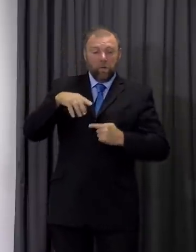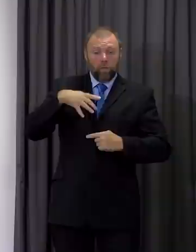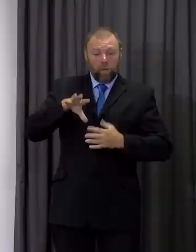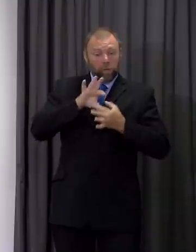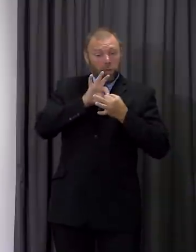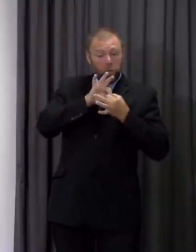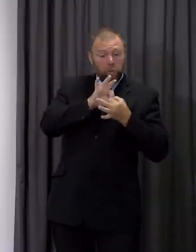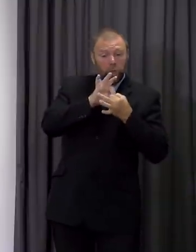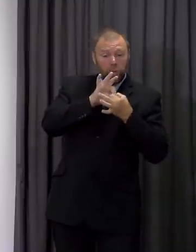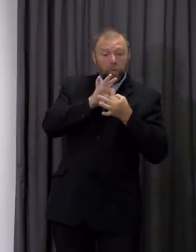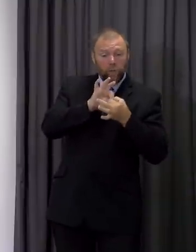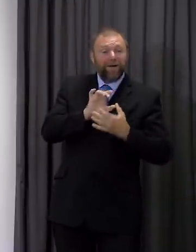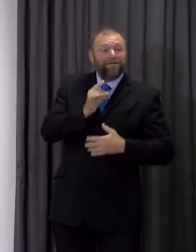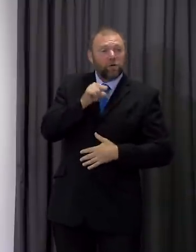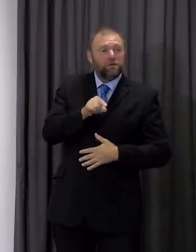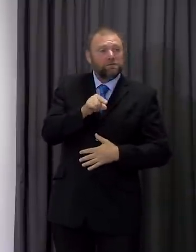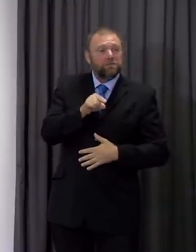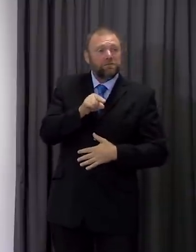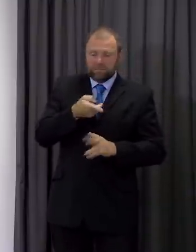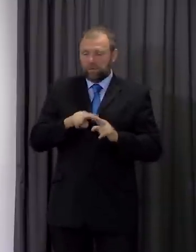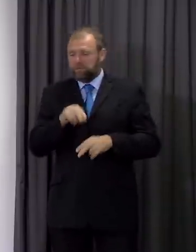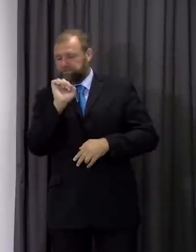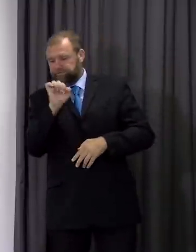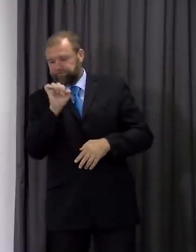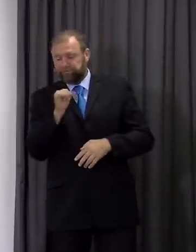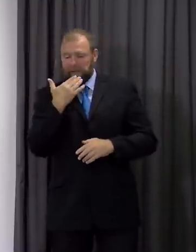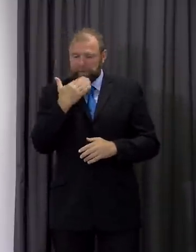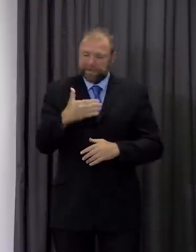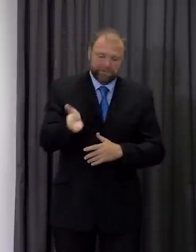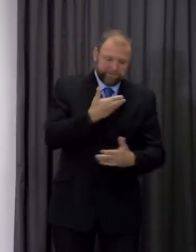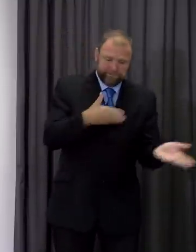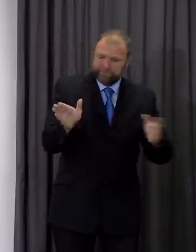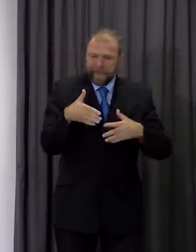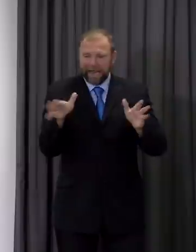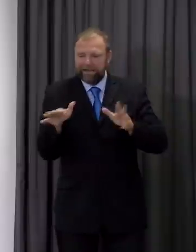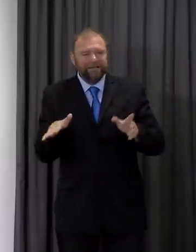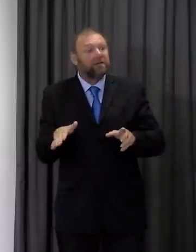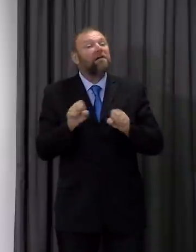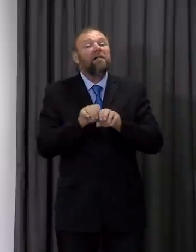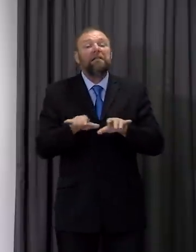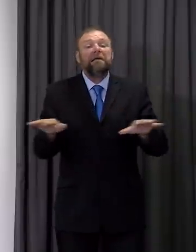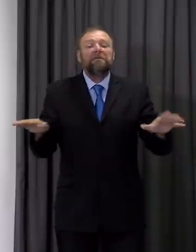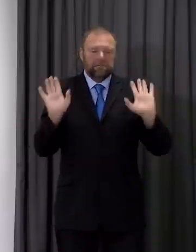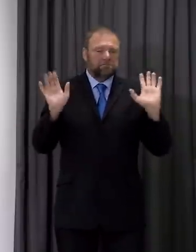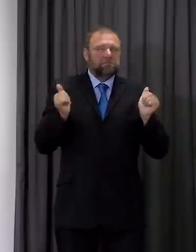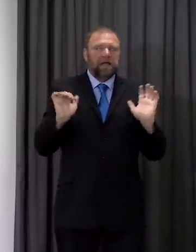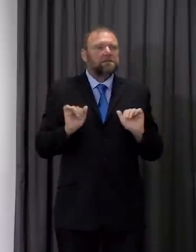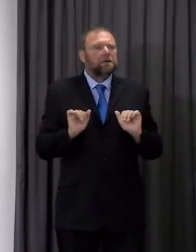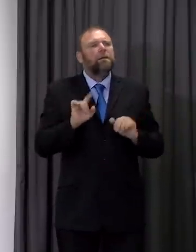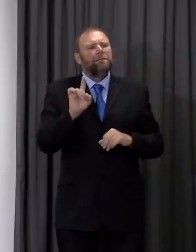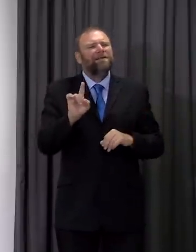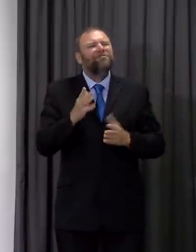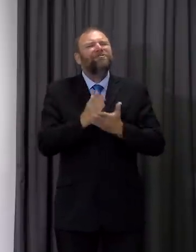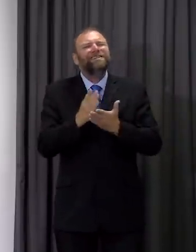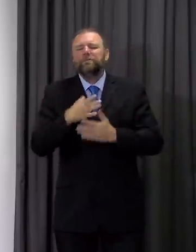happen so if people are asked to leave premises they do so and do so quickly and responsibly but the starting point is for that not to happen in the